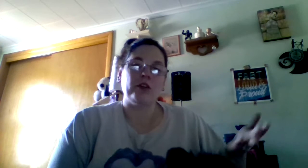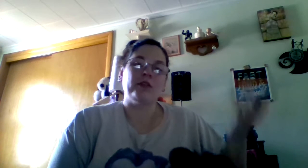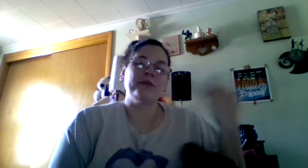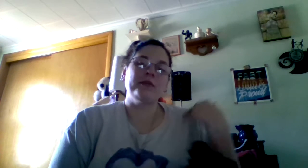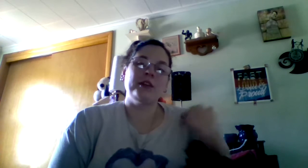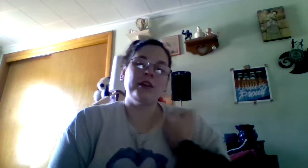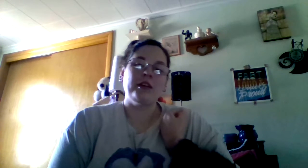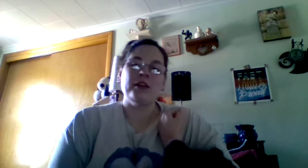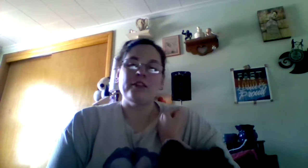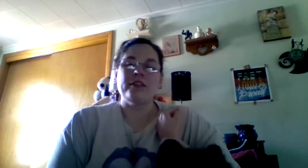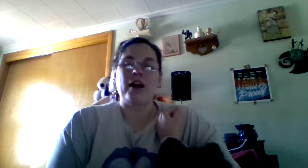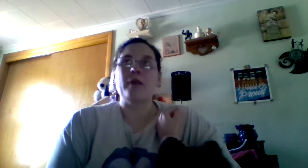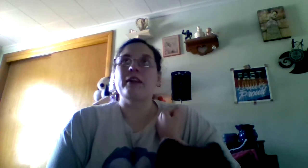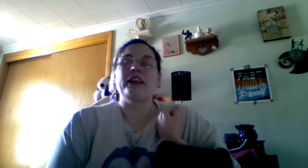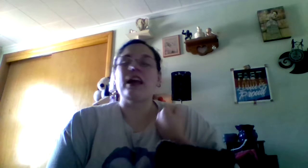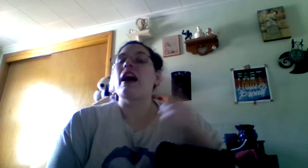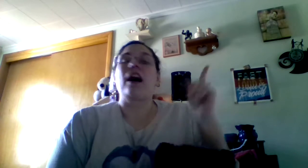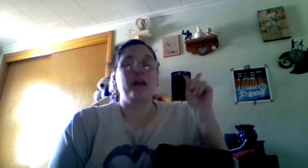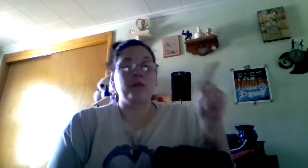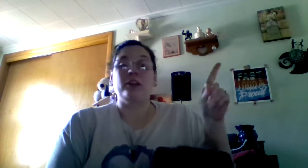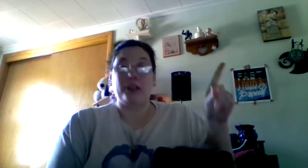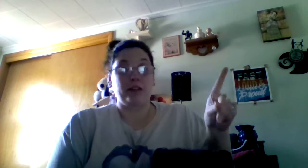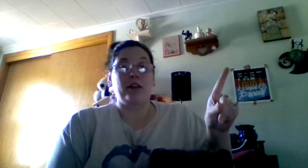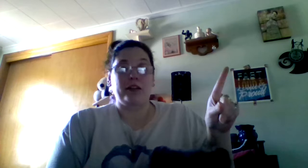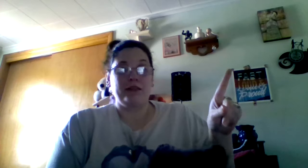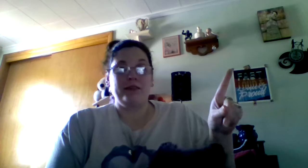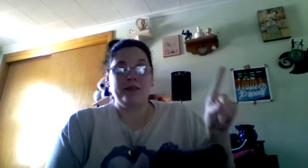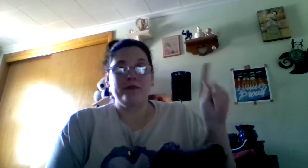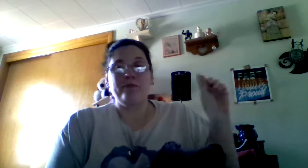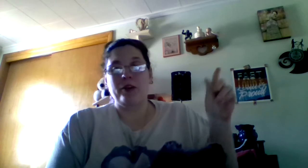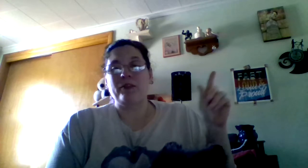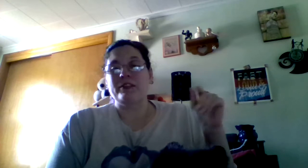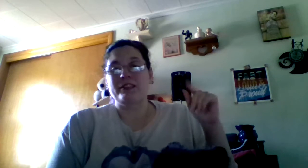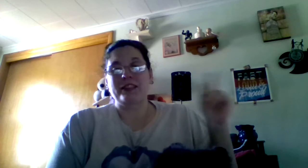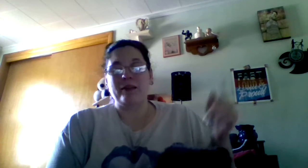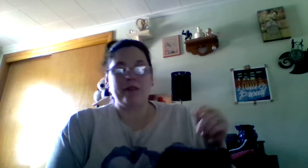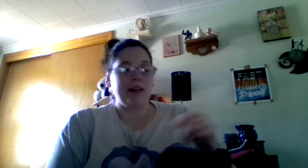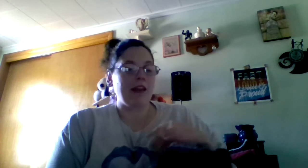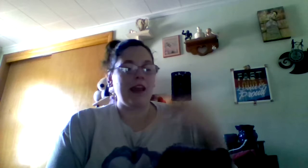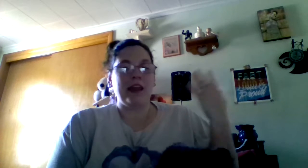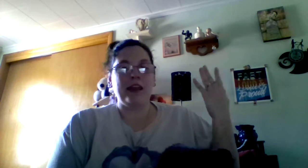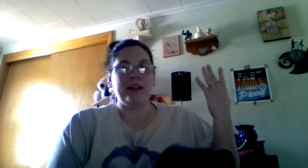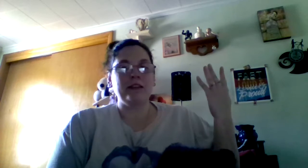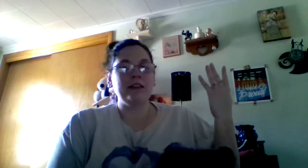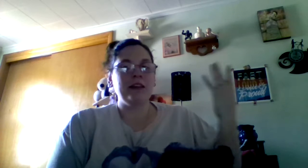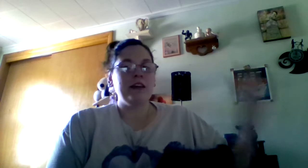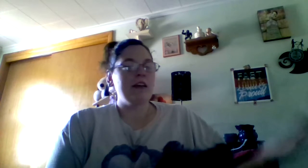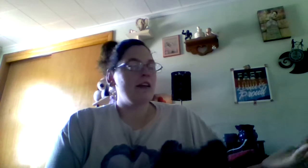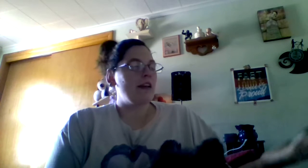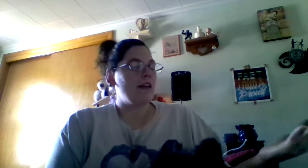I'm like, I want that dog. Boyfriends are the same way. And it,